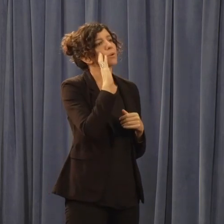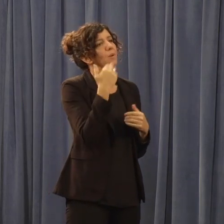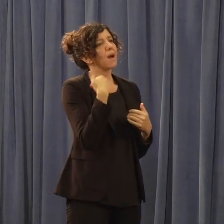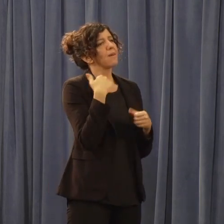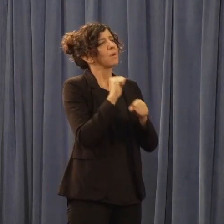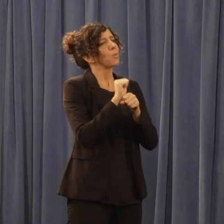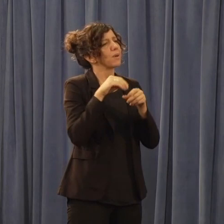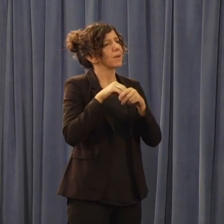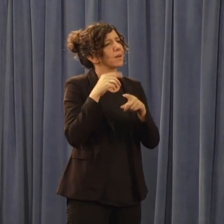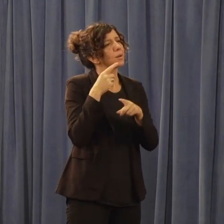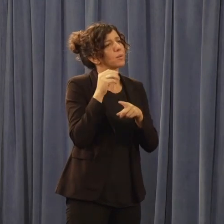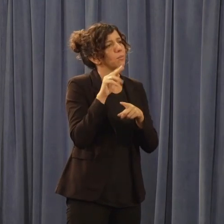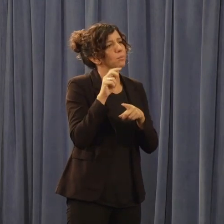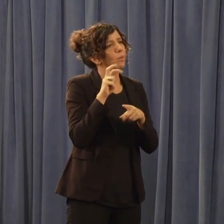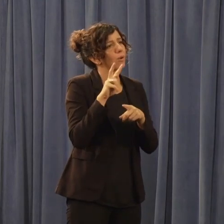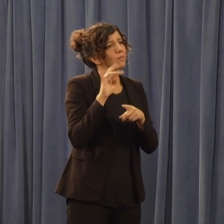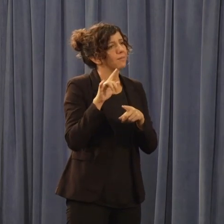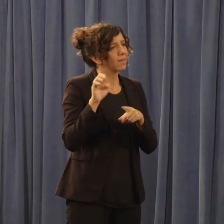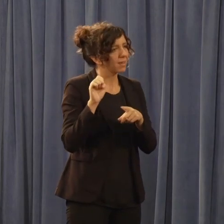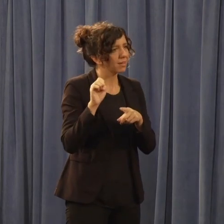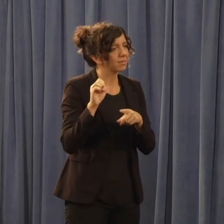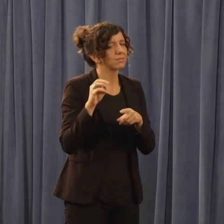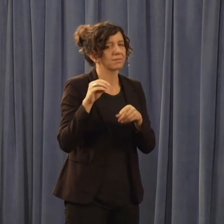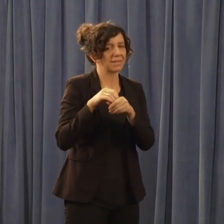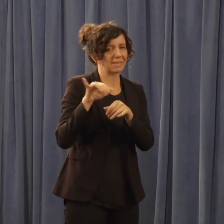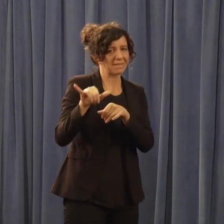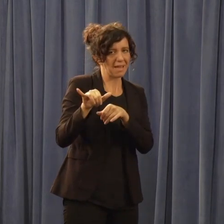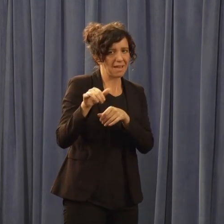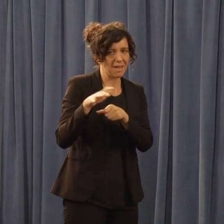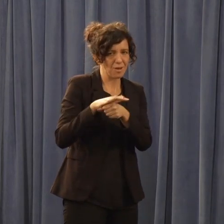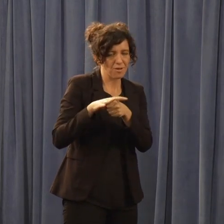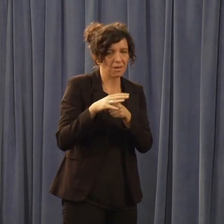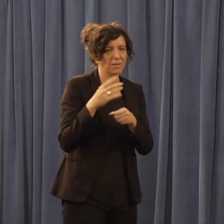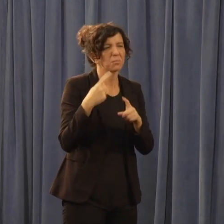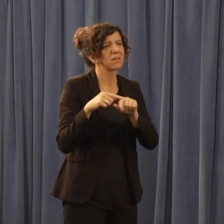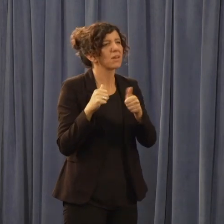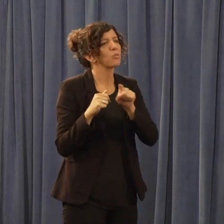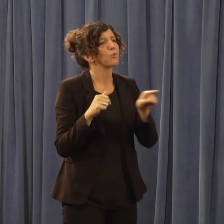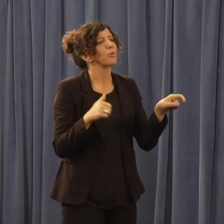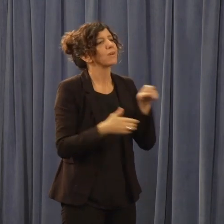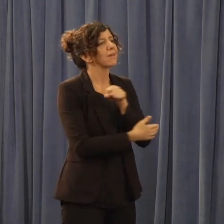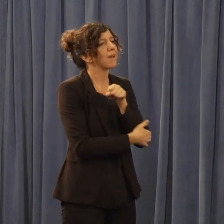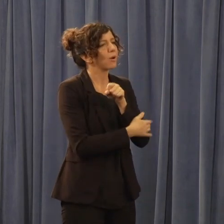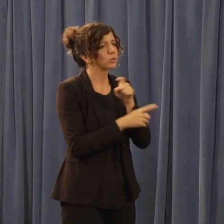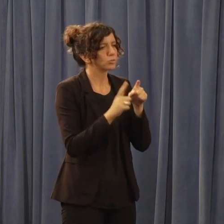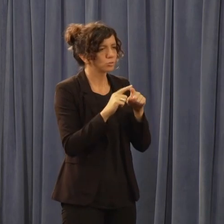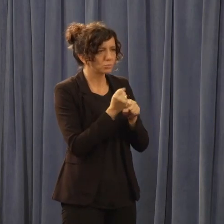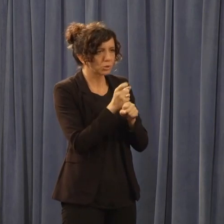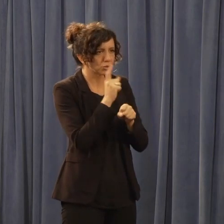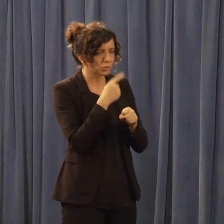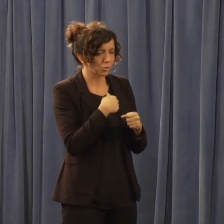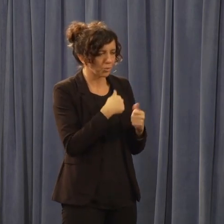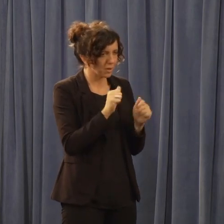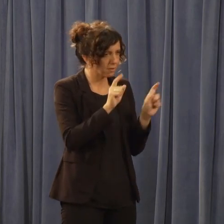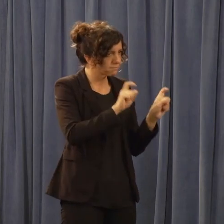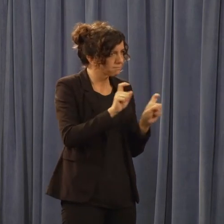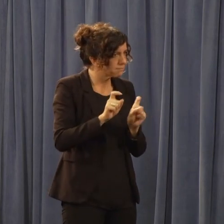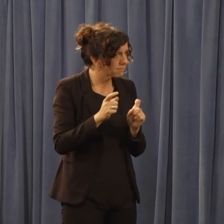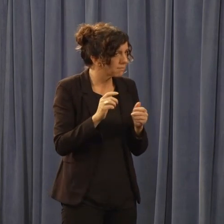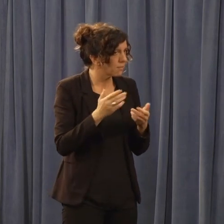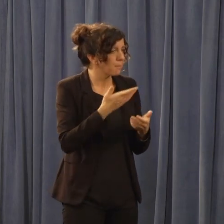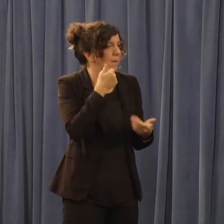Porterville we'll be doing and some off-ramp services working with the counties and we're funding those efforts, uh, to tune of an additional,